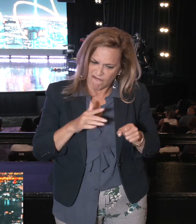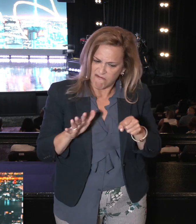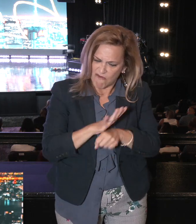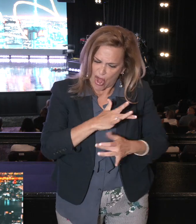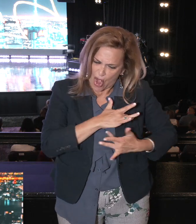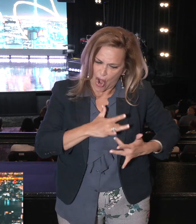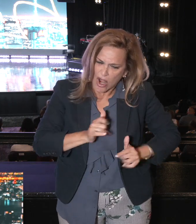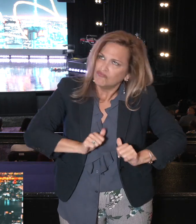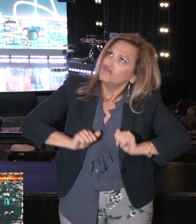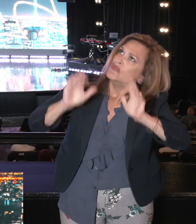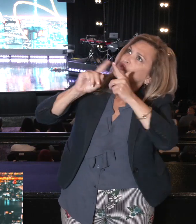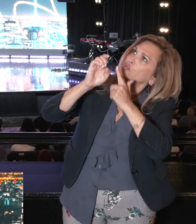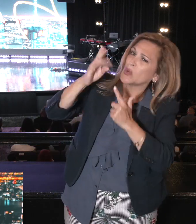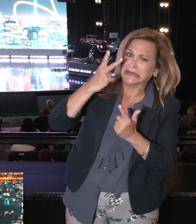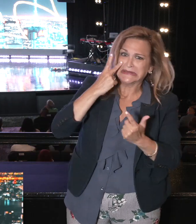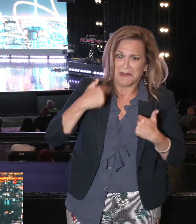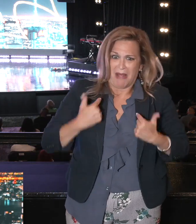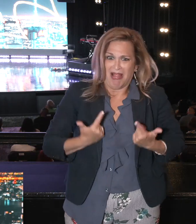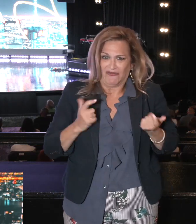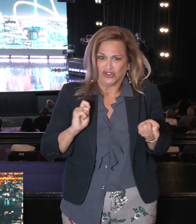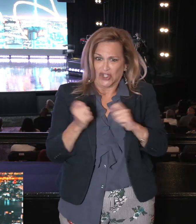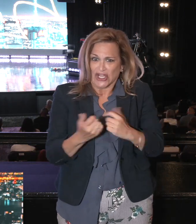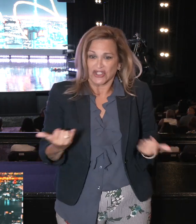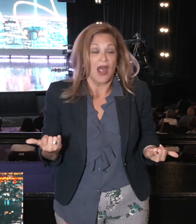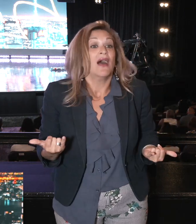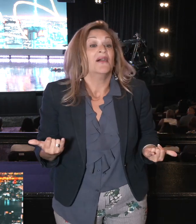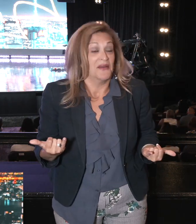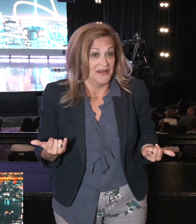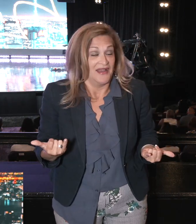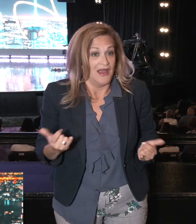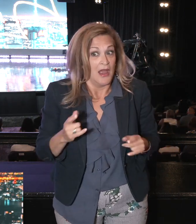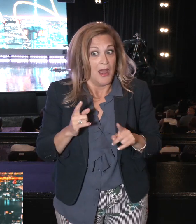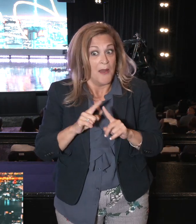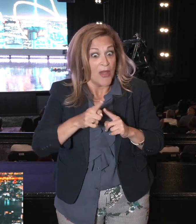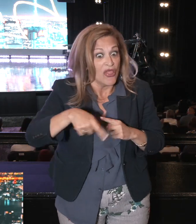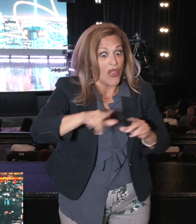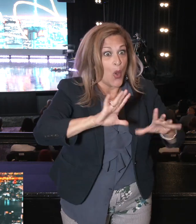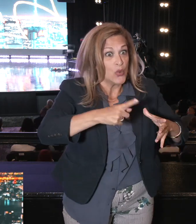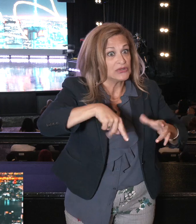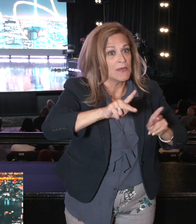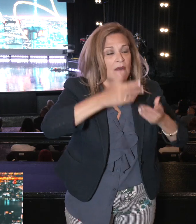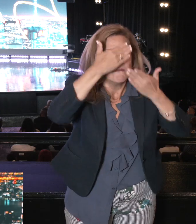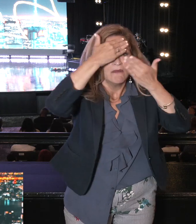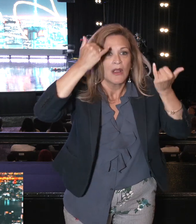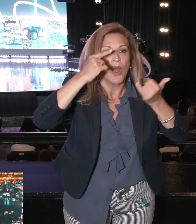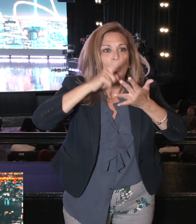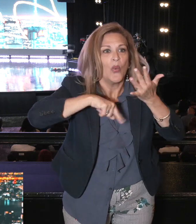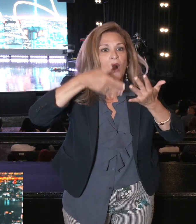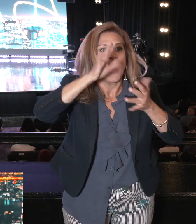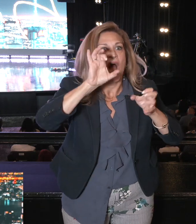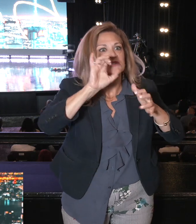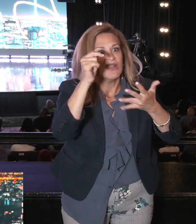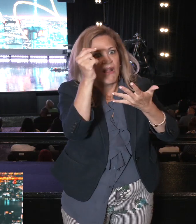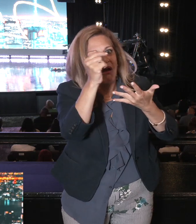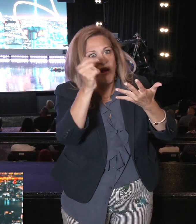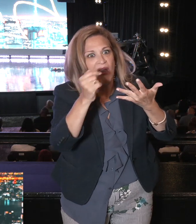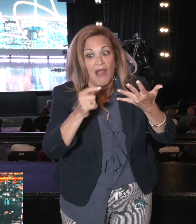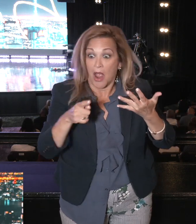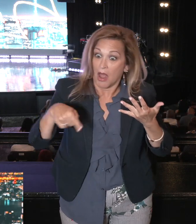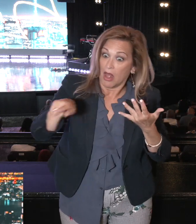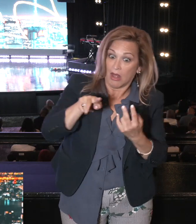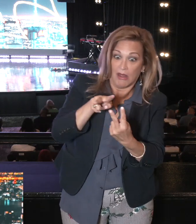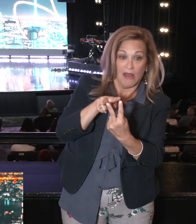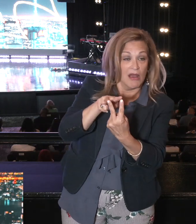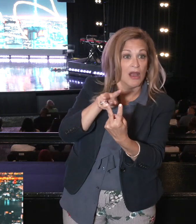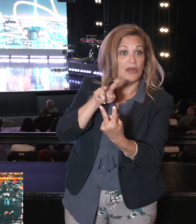And they forgot. Caleb didn't. Caleb didn't. David writes years later in the 103rd Psalm, Bless the Lord, O my soul, and